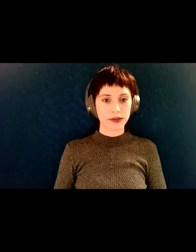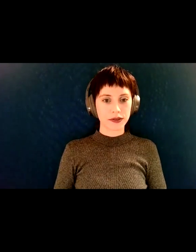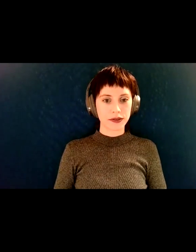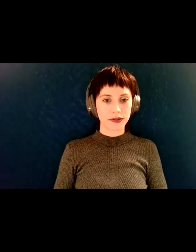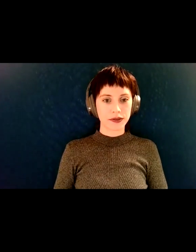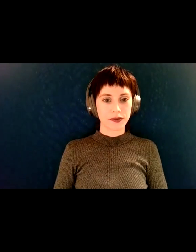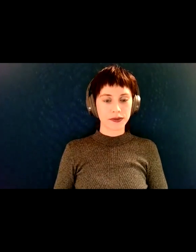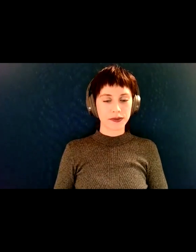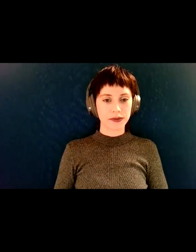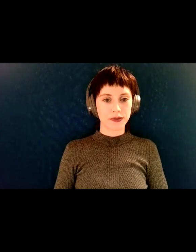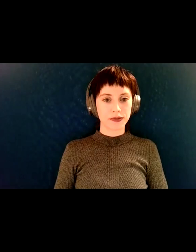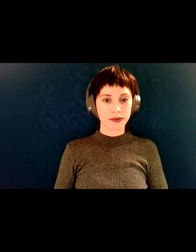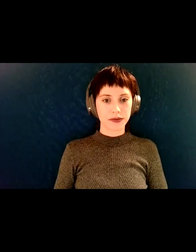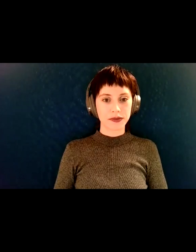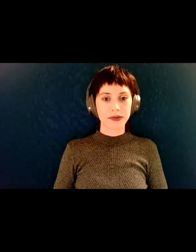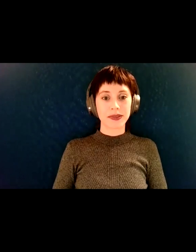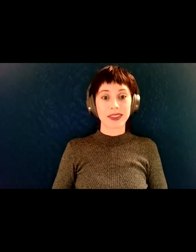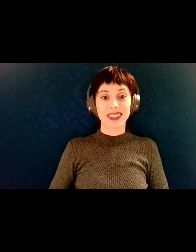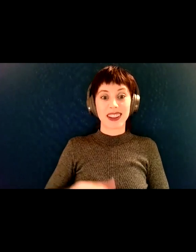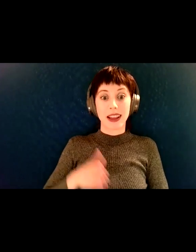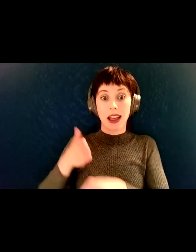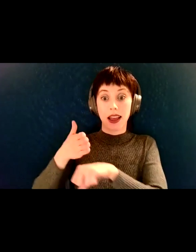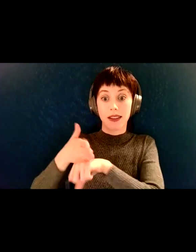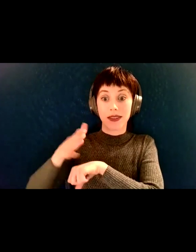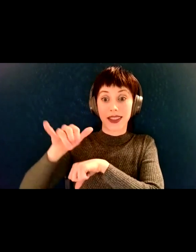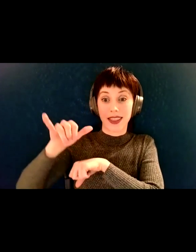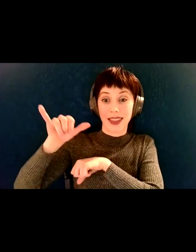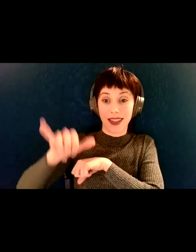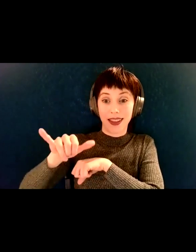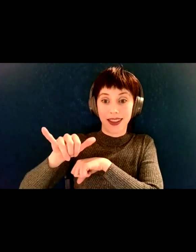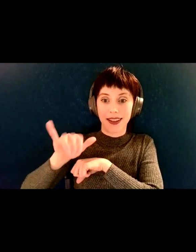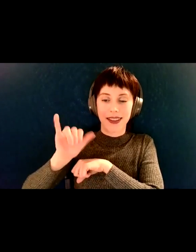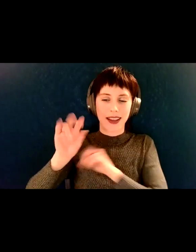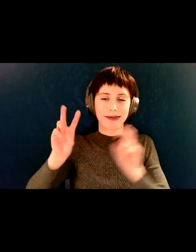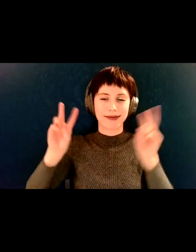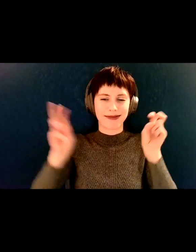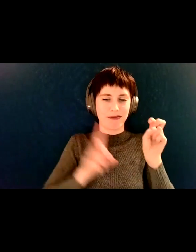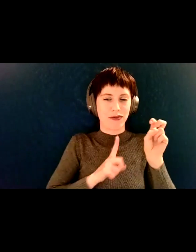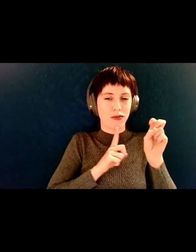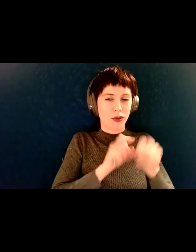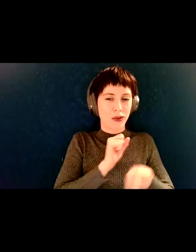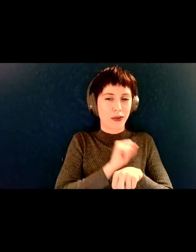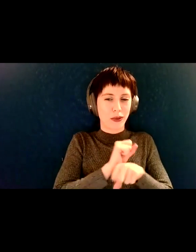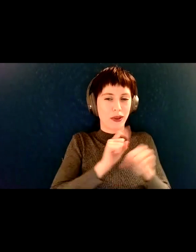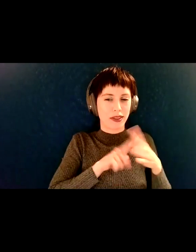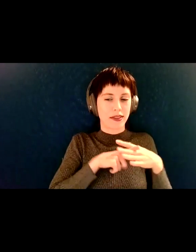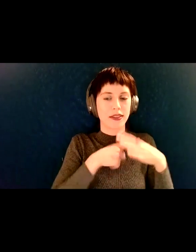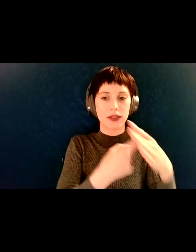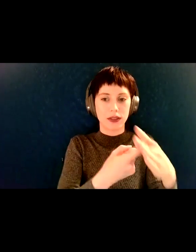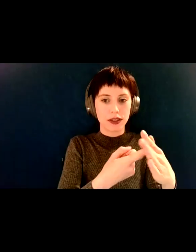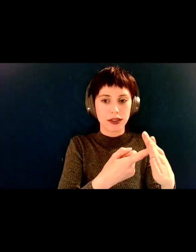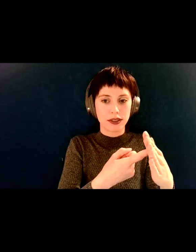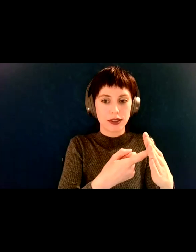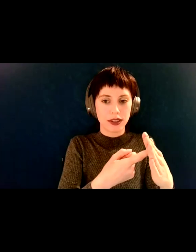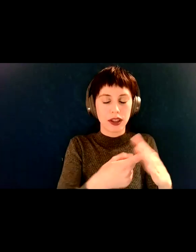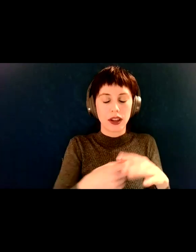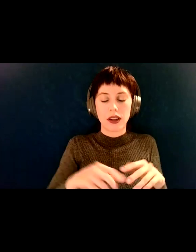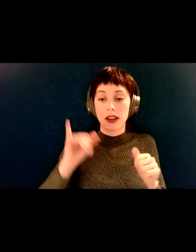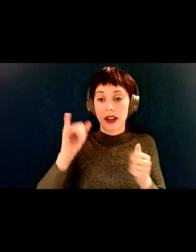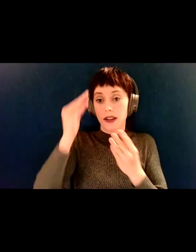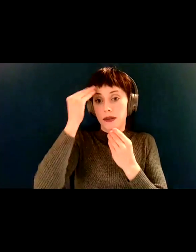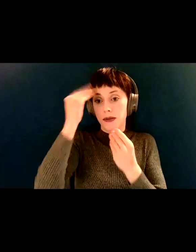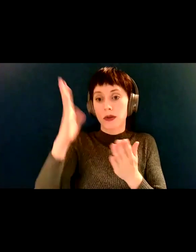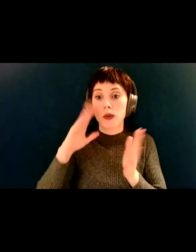in some ways the real work starts, um, because all of this information, we hope we hope to make available to everyone that wants to